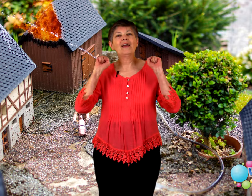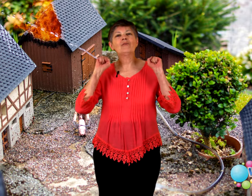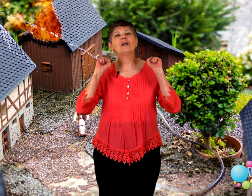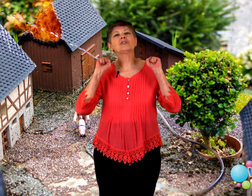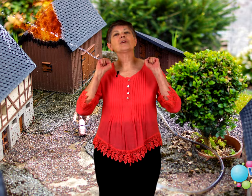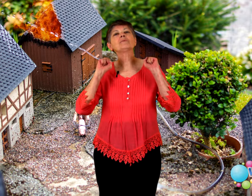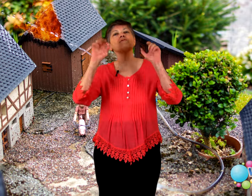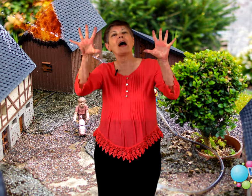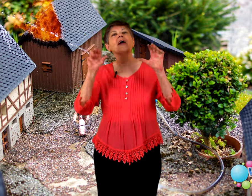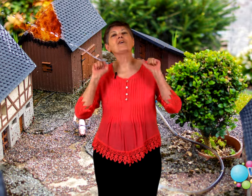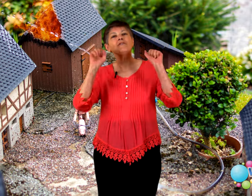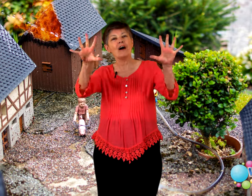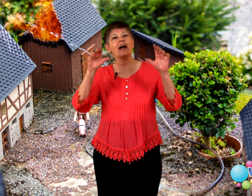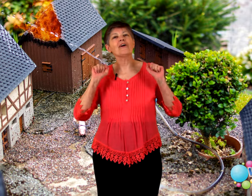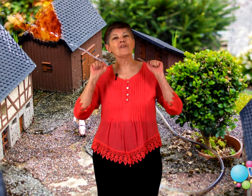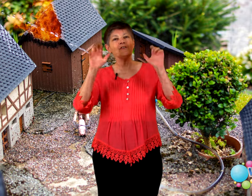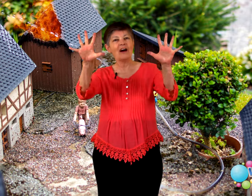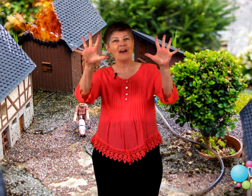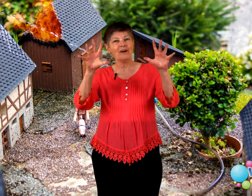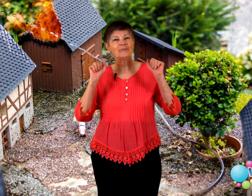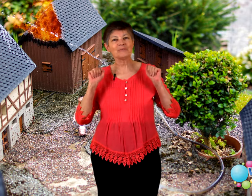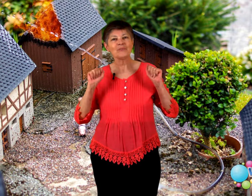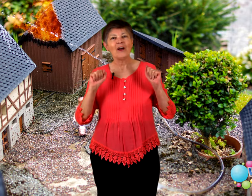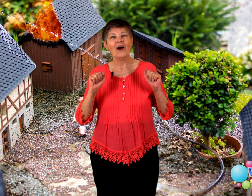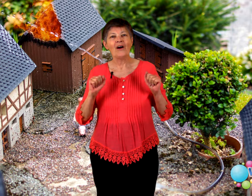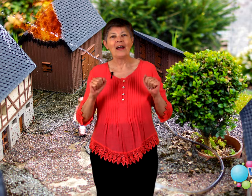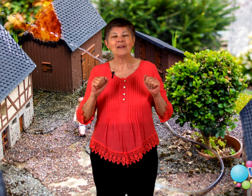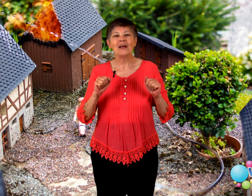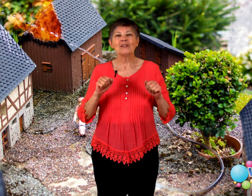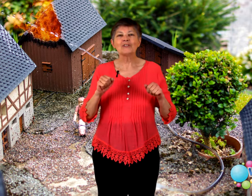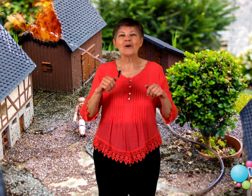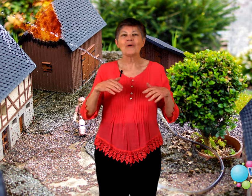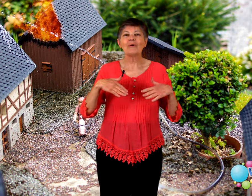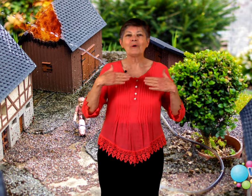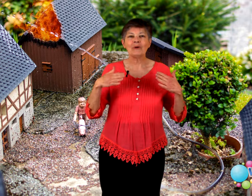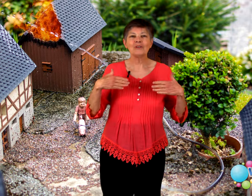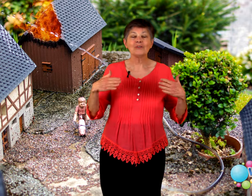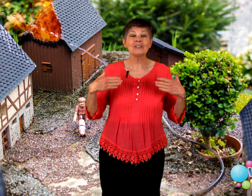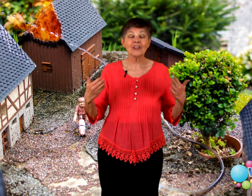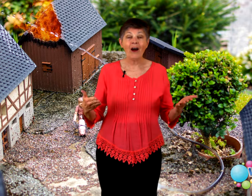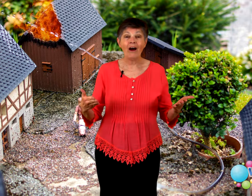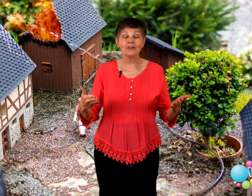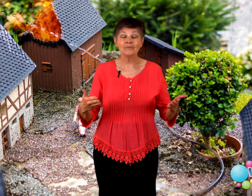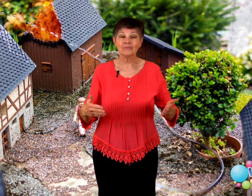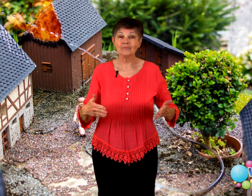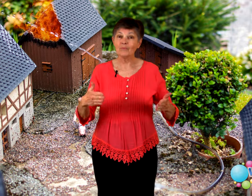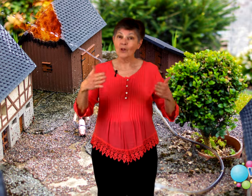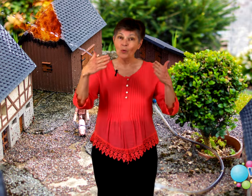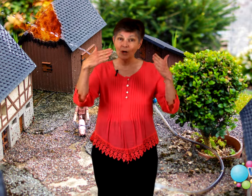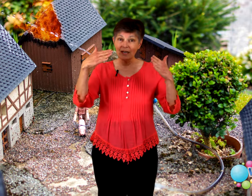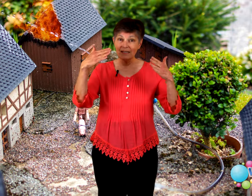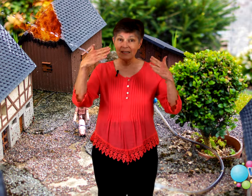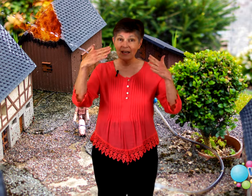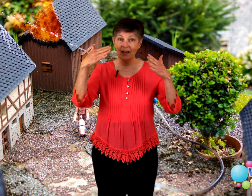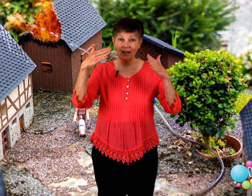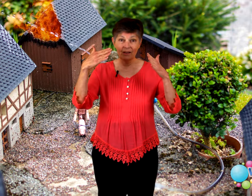then everybody screams fire, fire, fire. Alright, so when we do the song, we're going to sing it